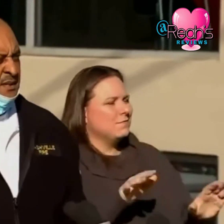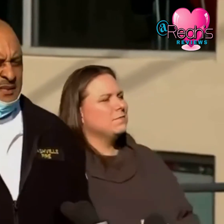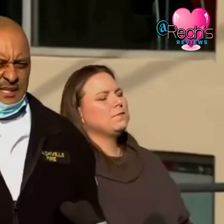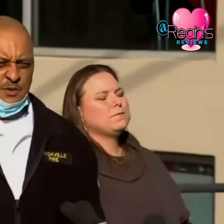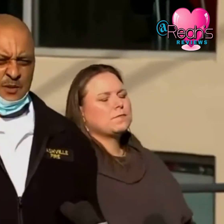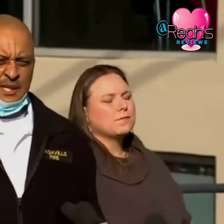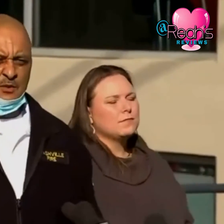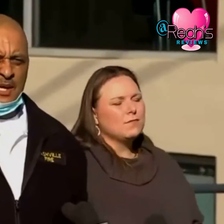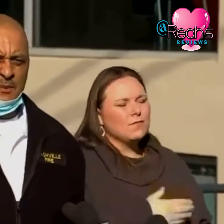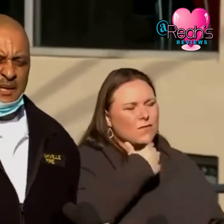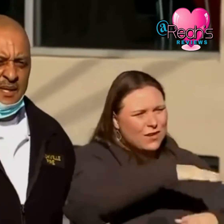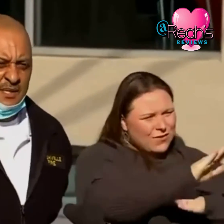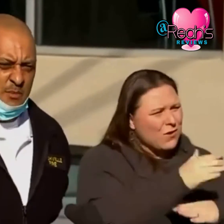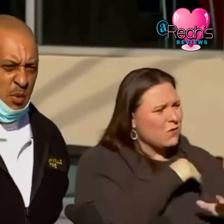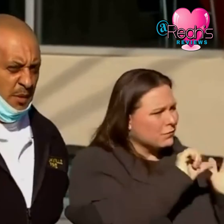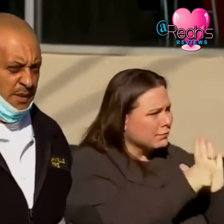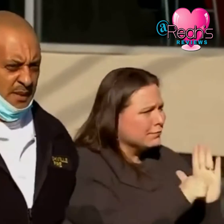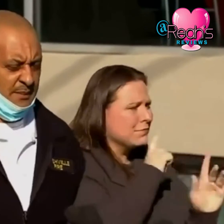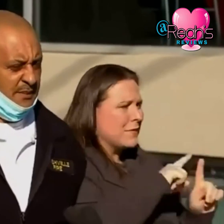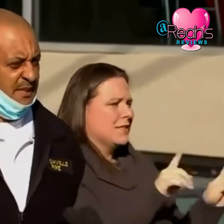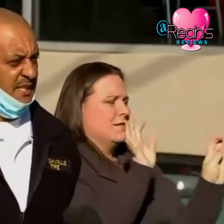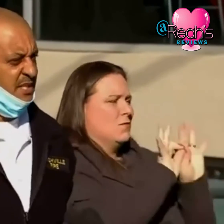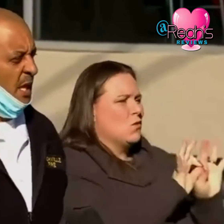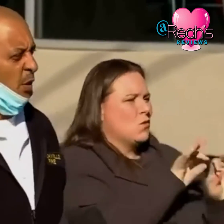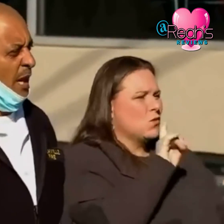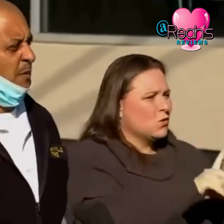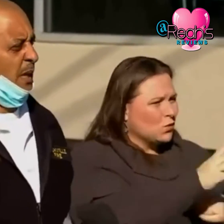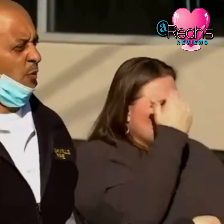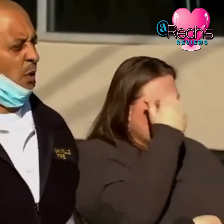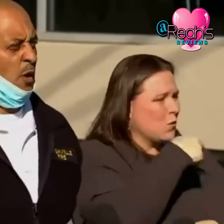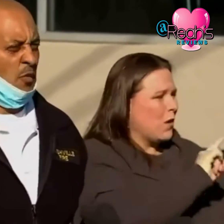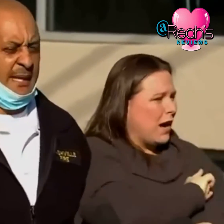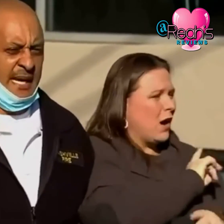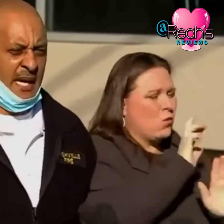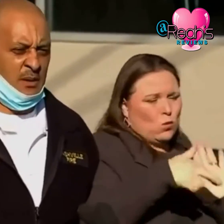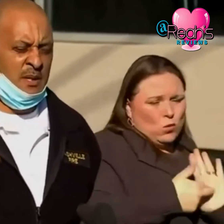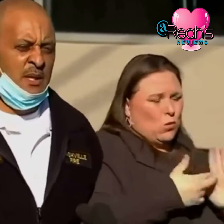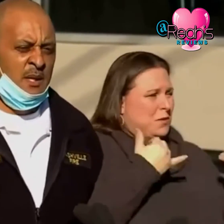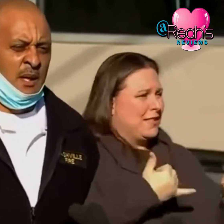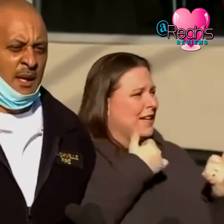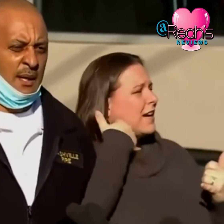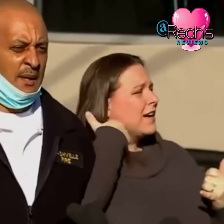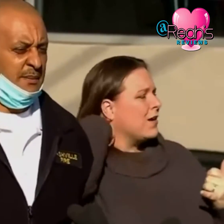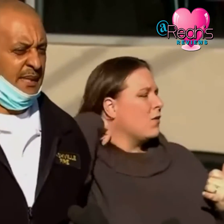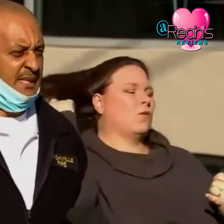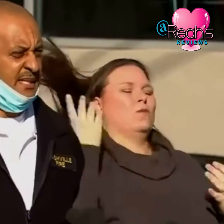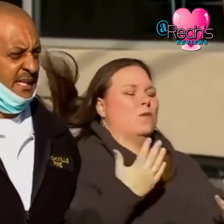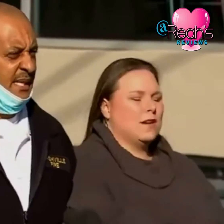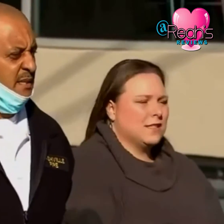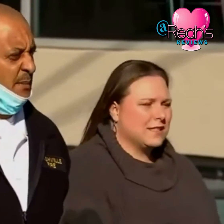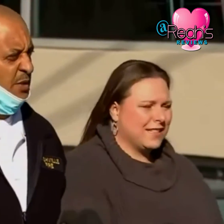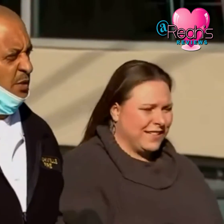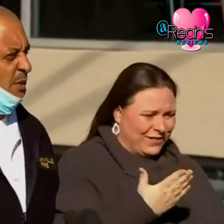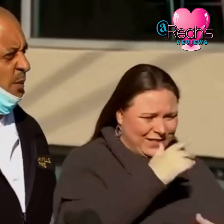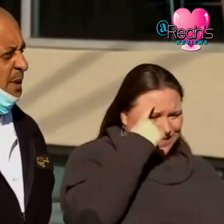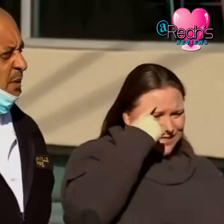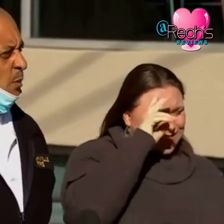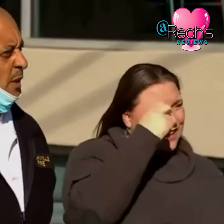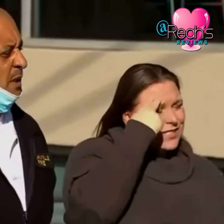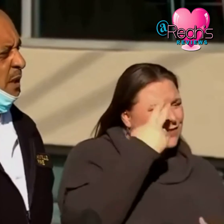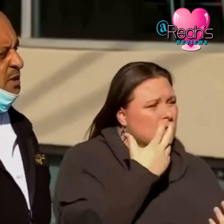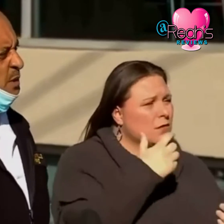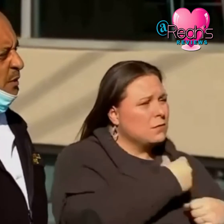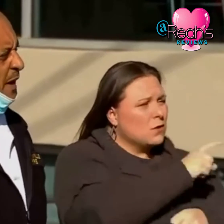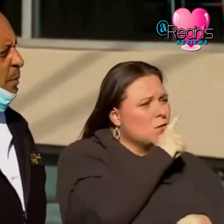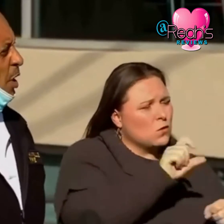not to reiterate but i think it's important to just note our role right now uh in the city is to make sure that we